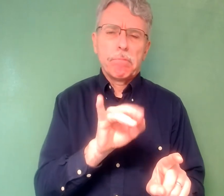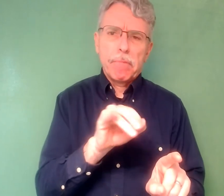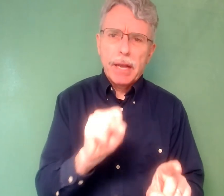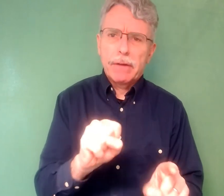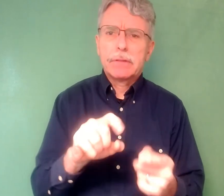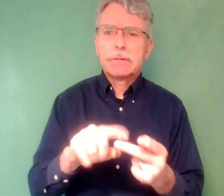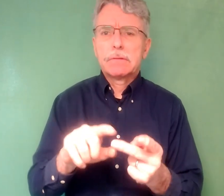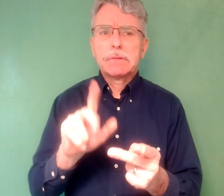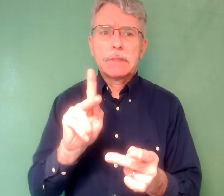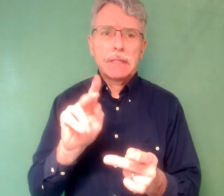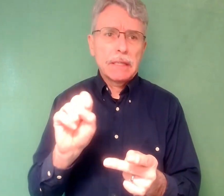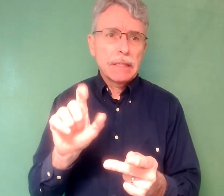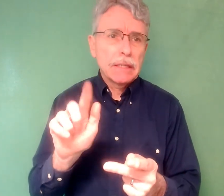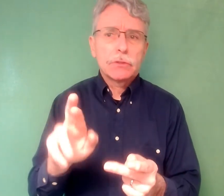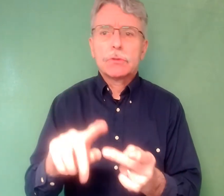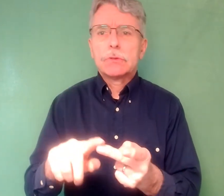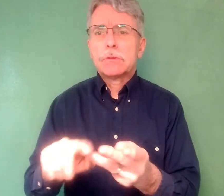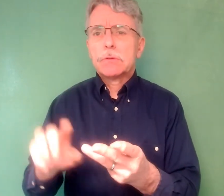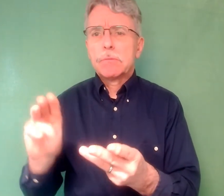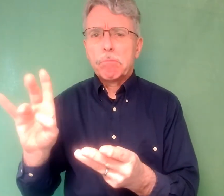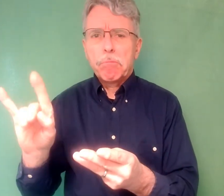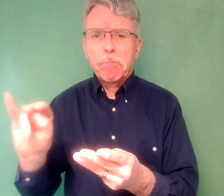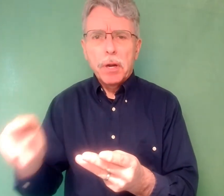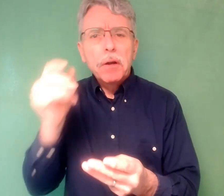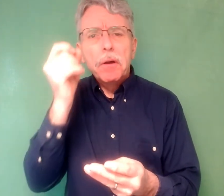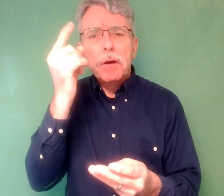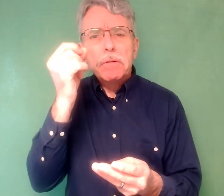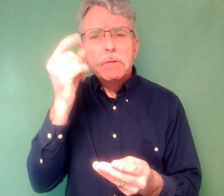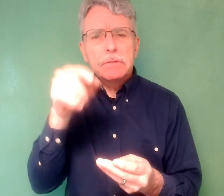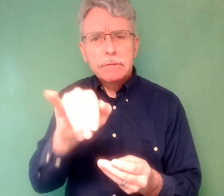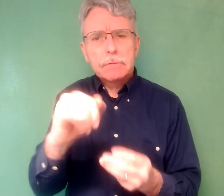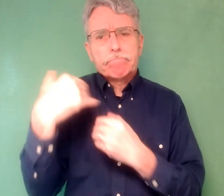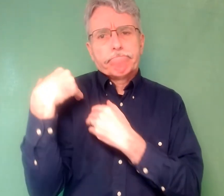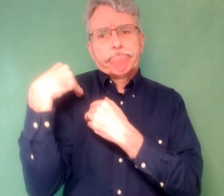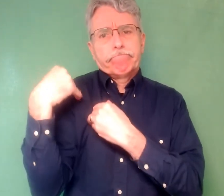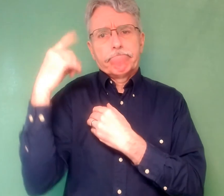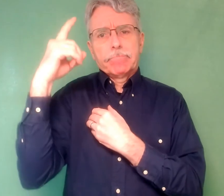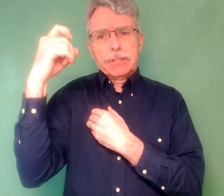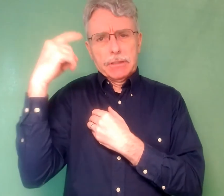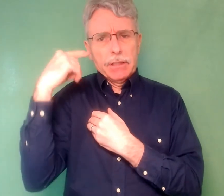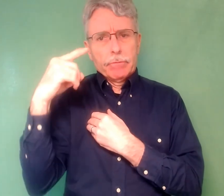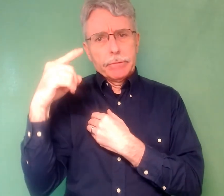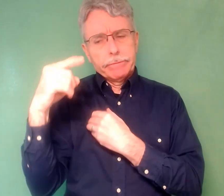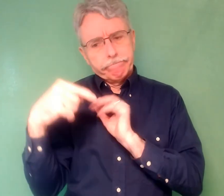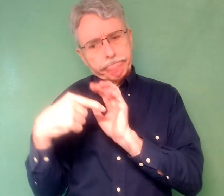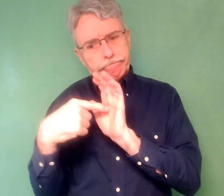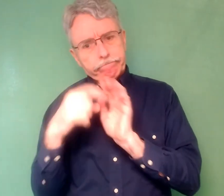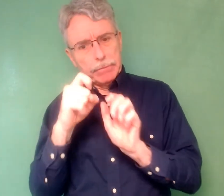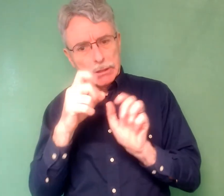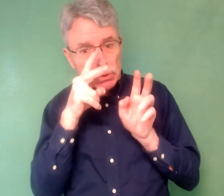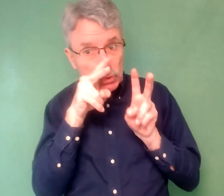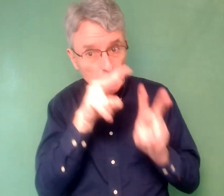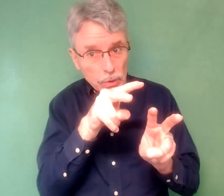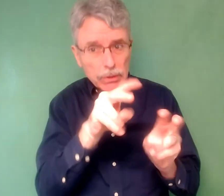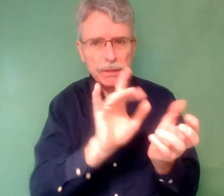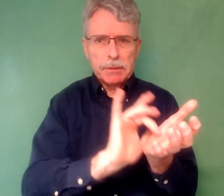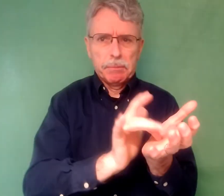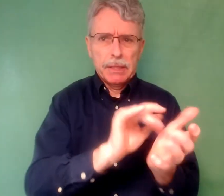Youth with disabilities are disproportionately represented in correctional facilities, and 6.5% of inmates in federal